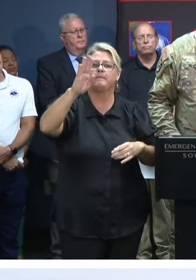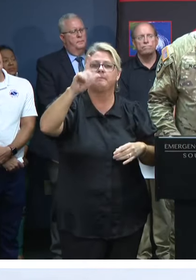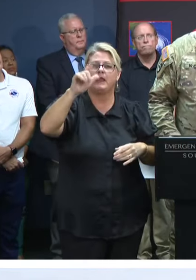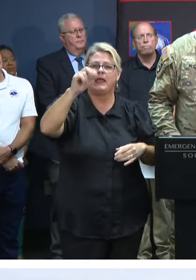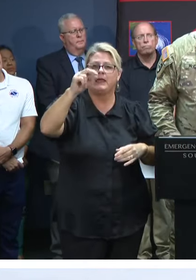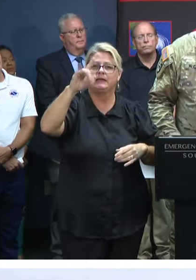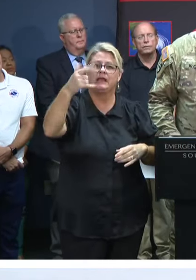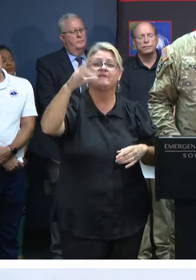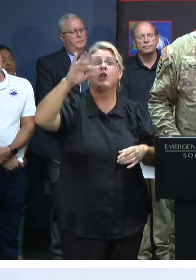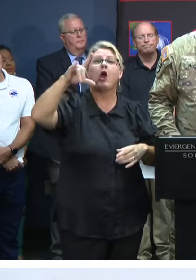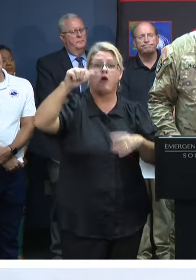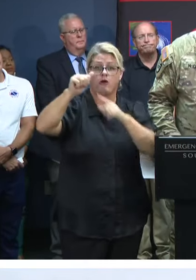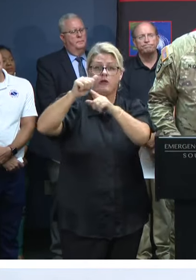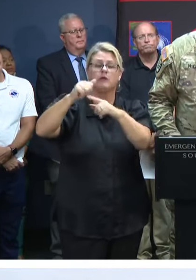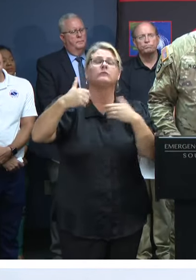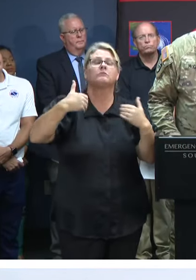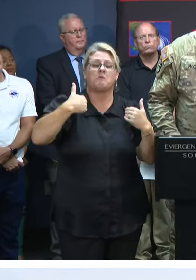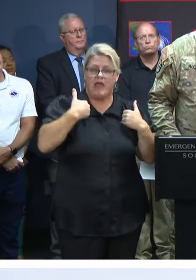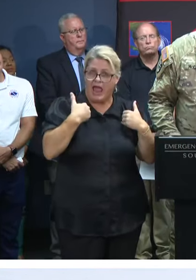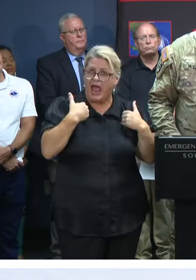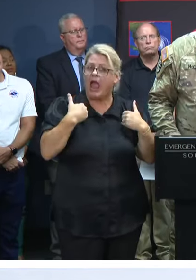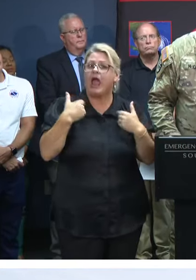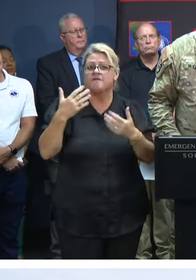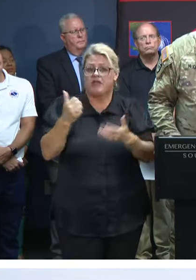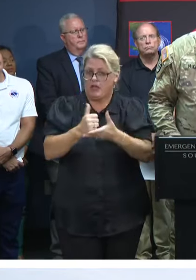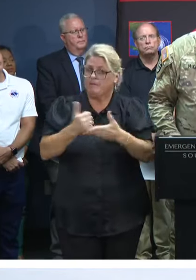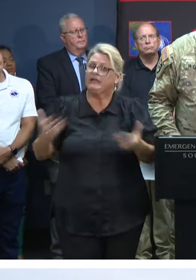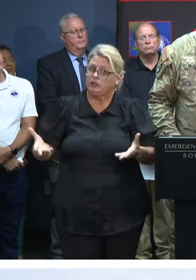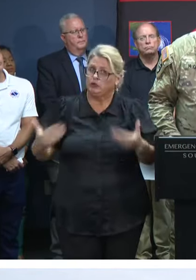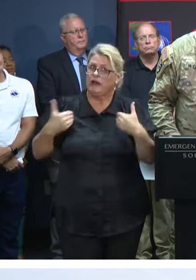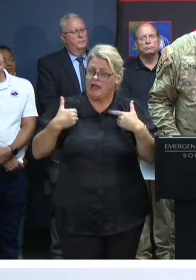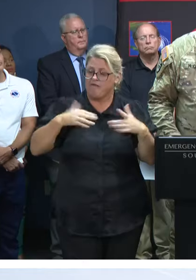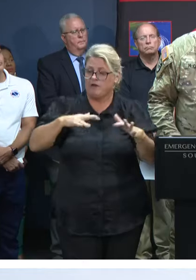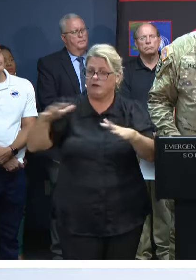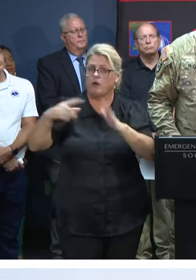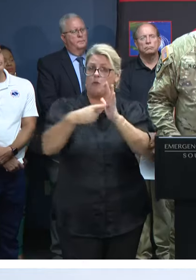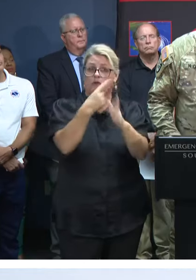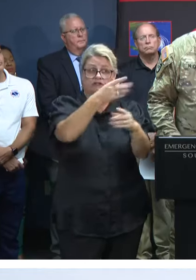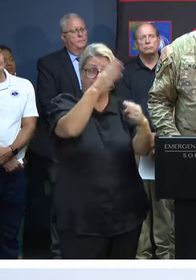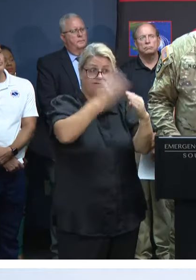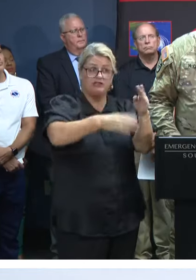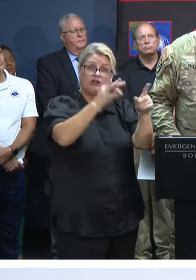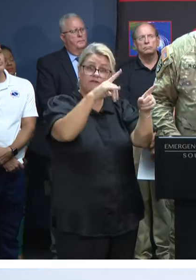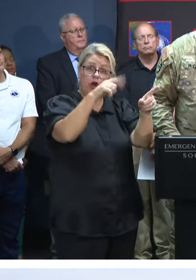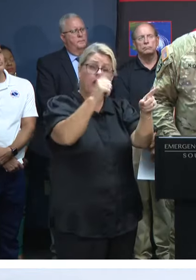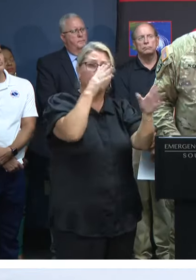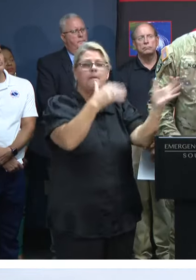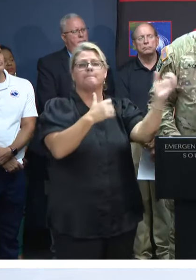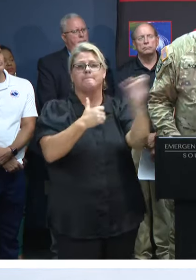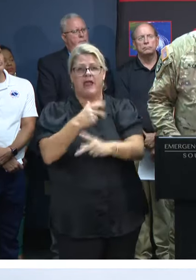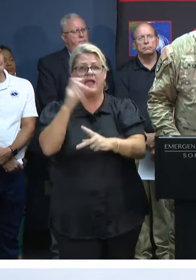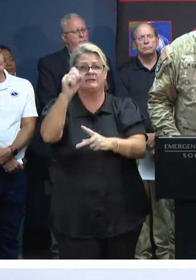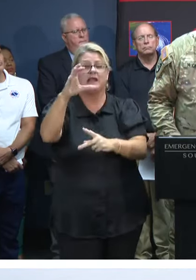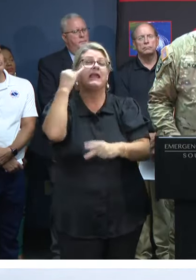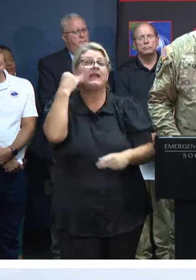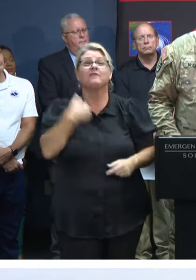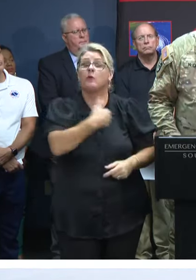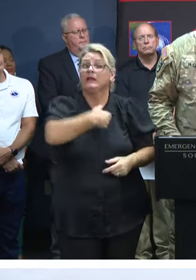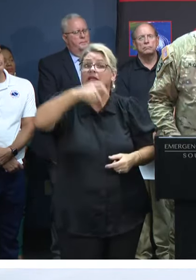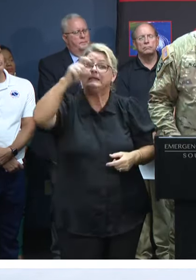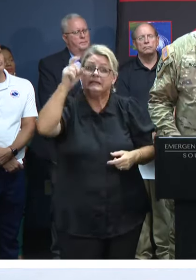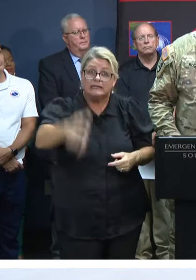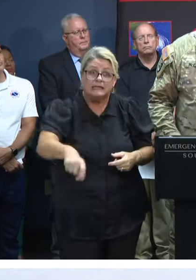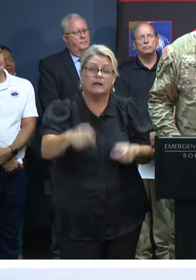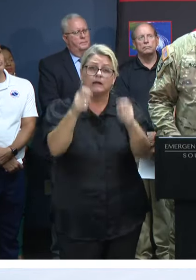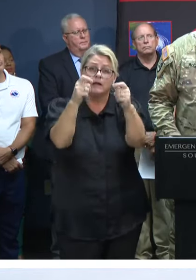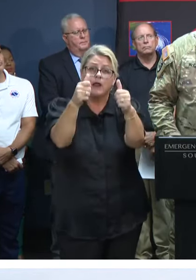significant assets here. Once they complete their mission in Florida, they will be returned to South Carolina. If we do need those assets at that